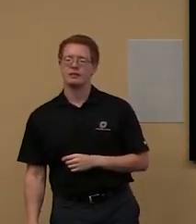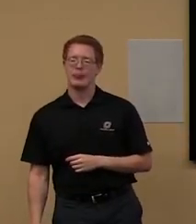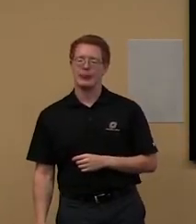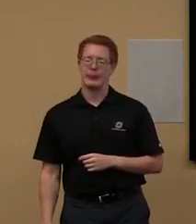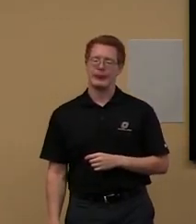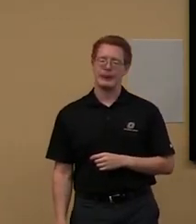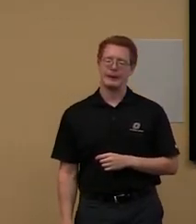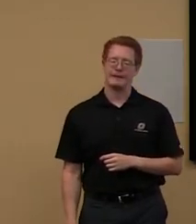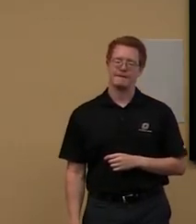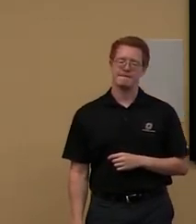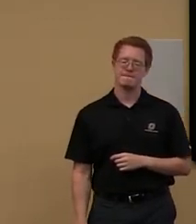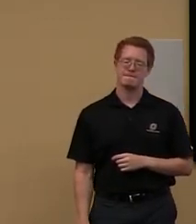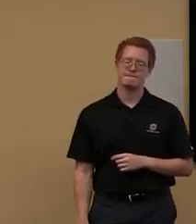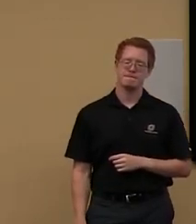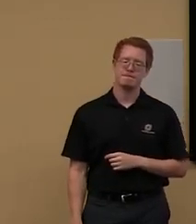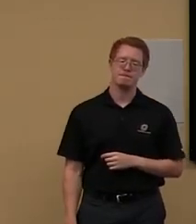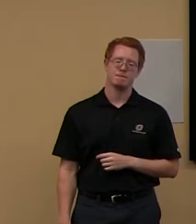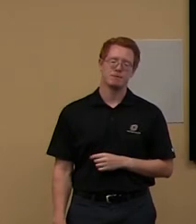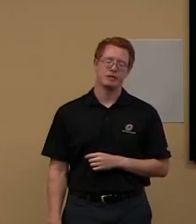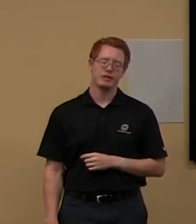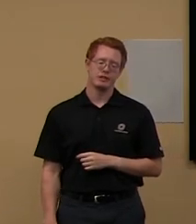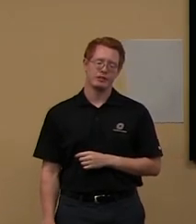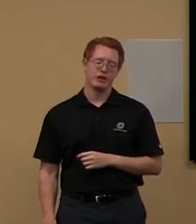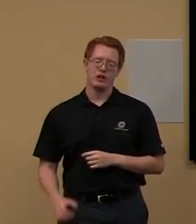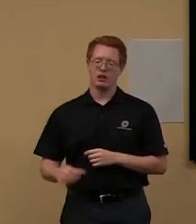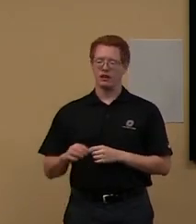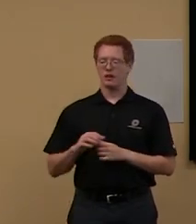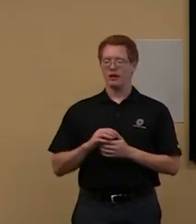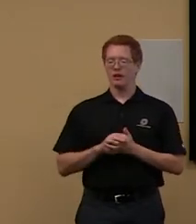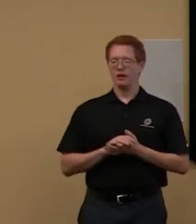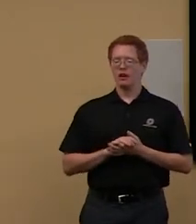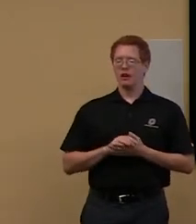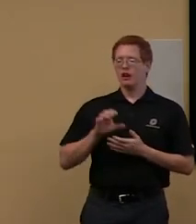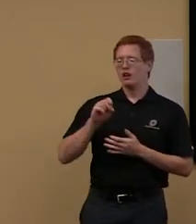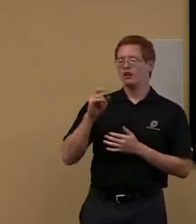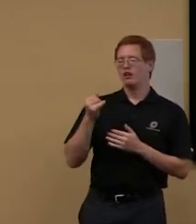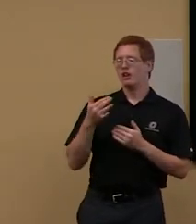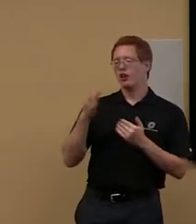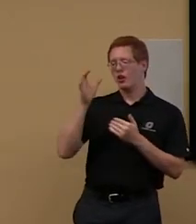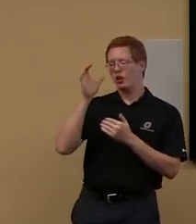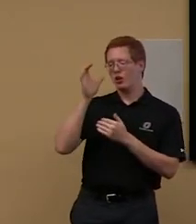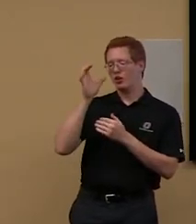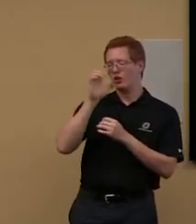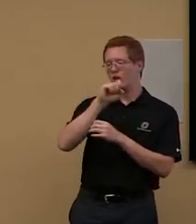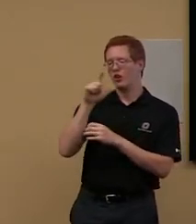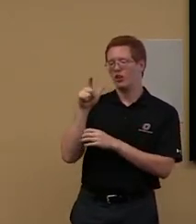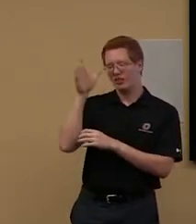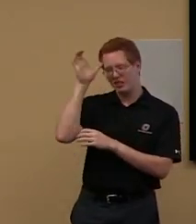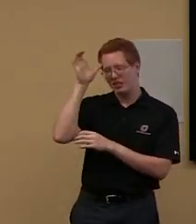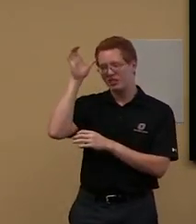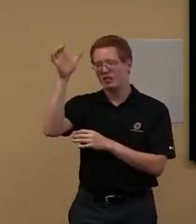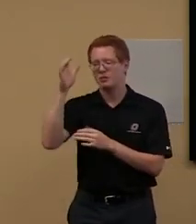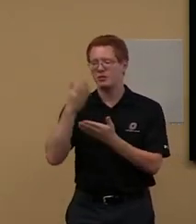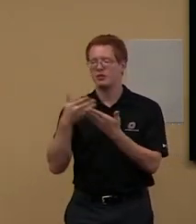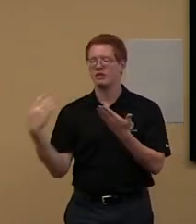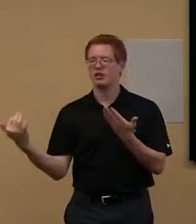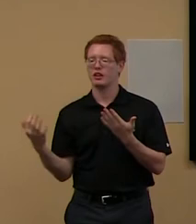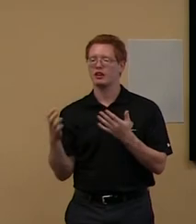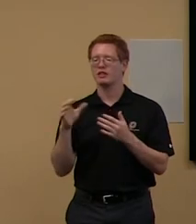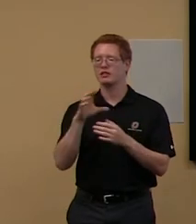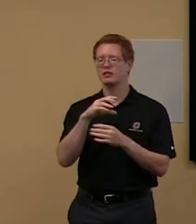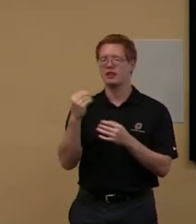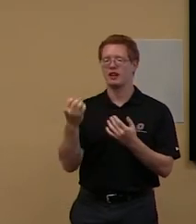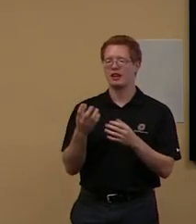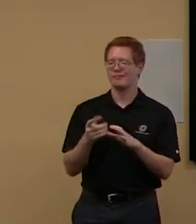hey, here are the things that I, um, you know, that I tell grad students when they're sitting in my office. So